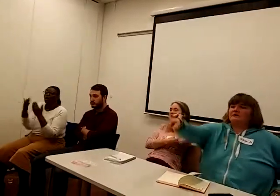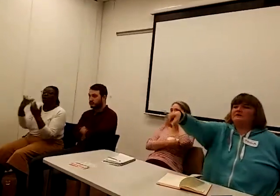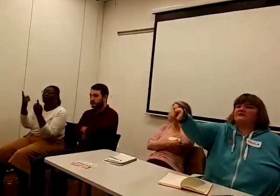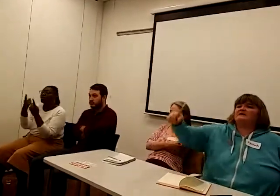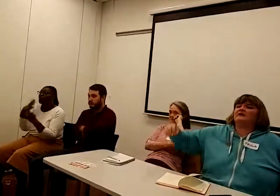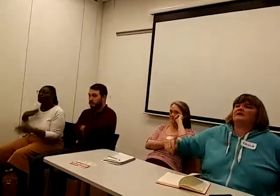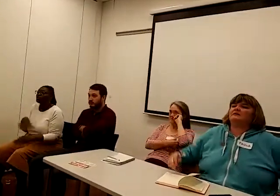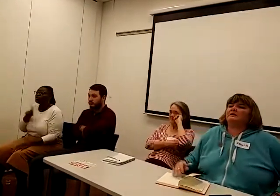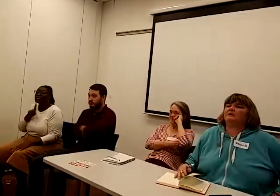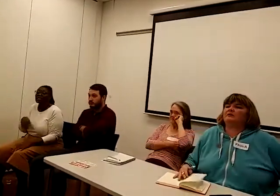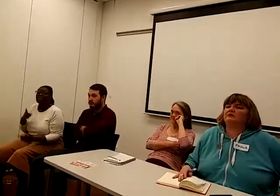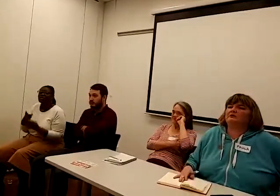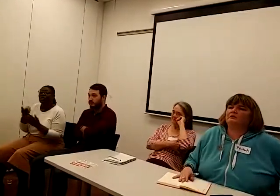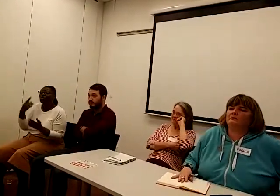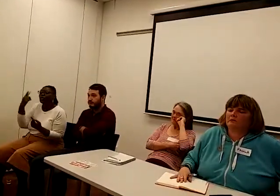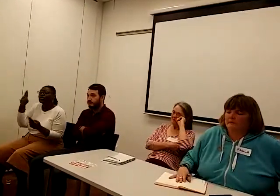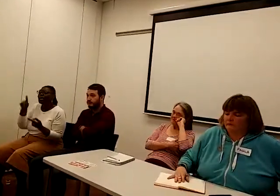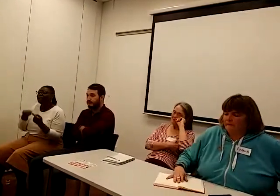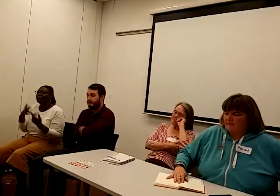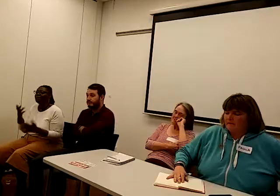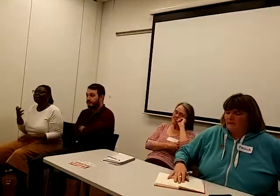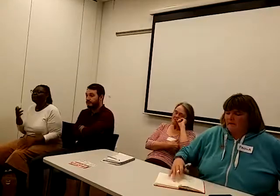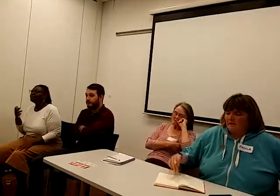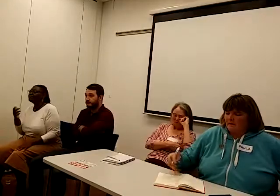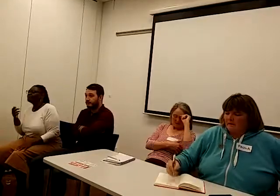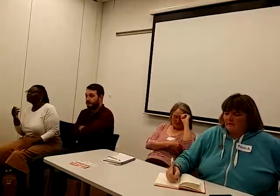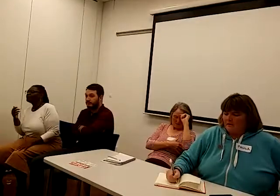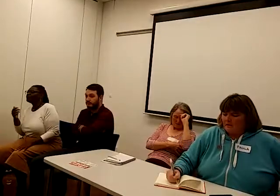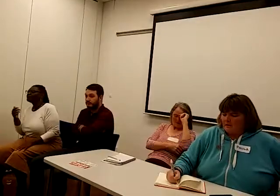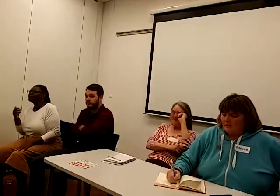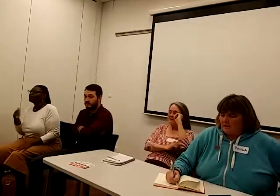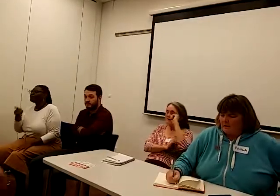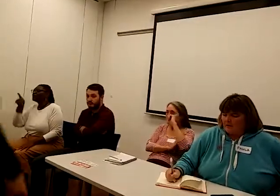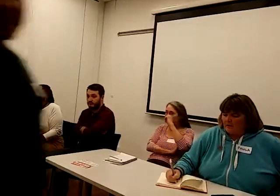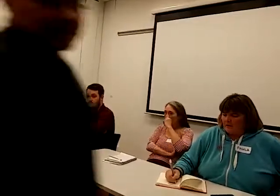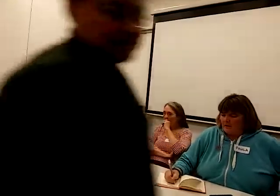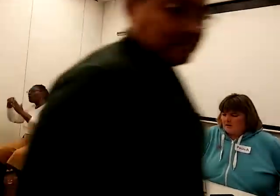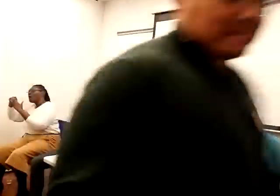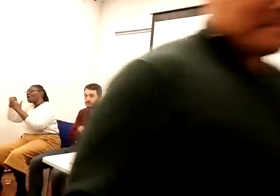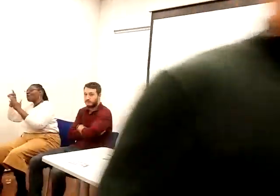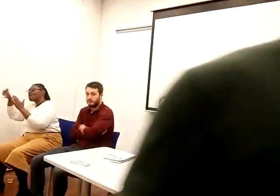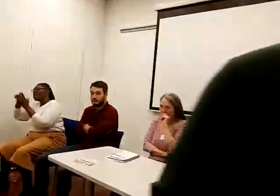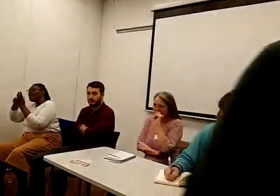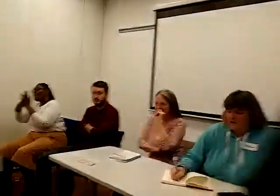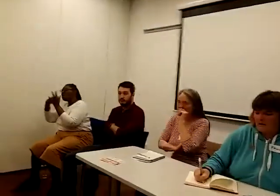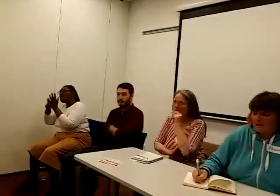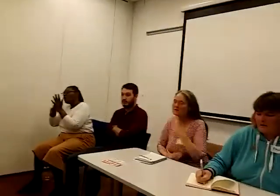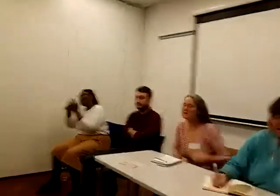say who you're from? my name is Carla, I'm Carla Salvatore, from the